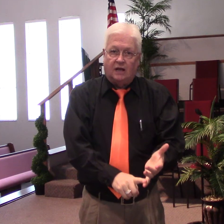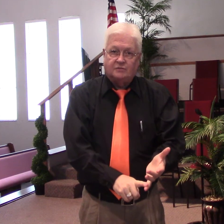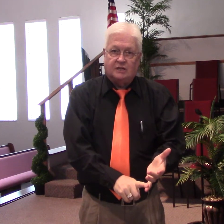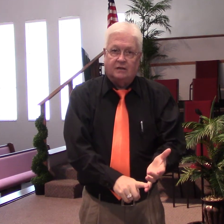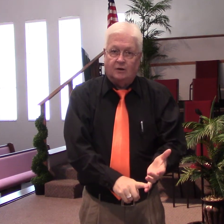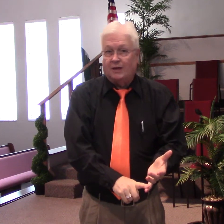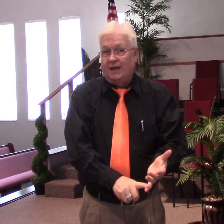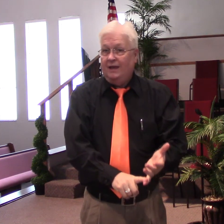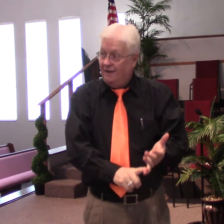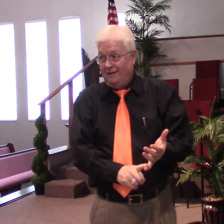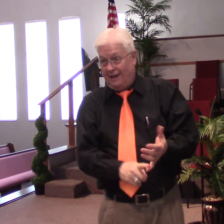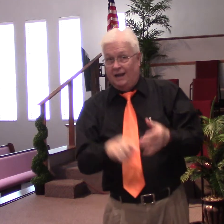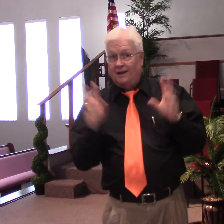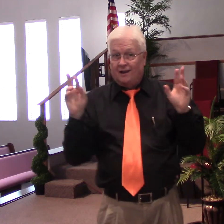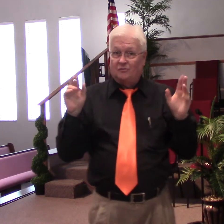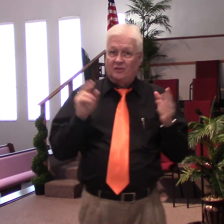love seat, okay? Get it? Love seat?